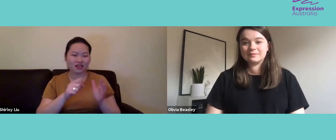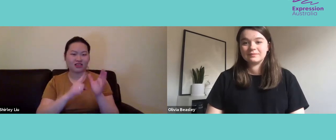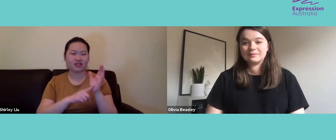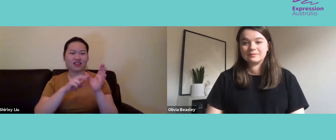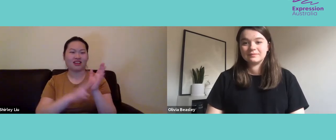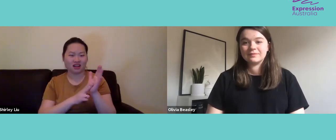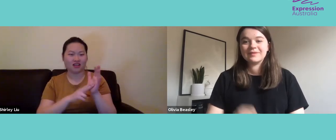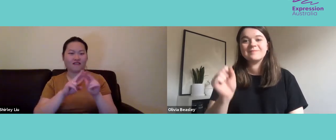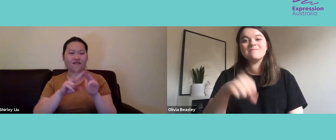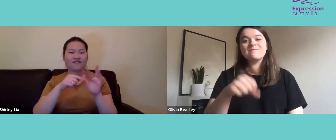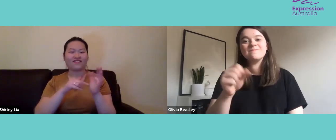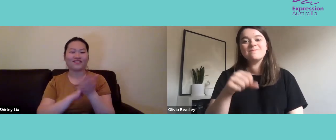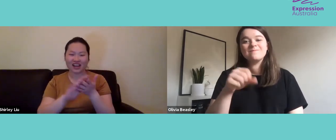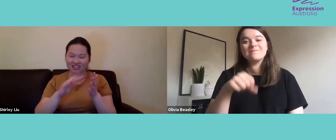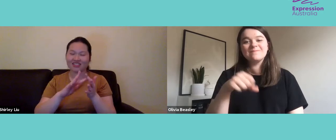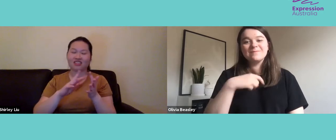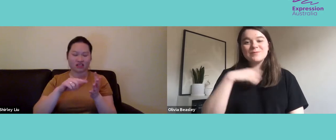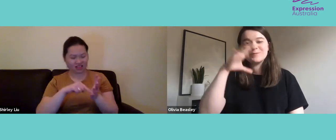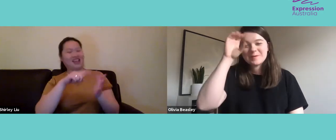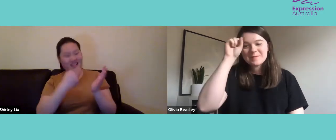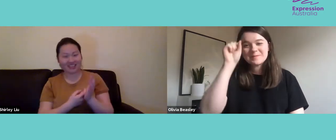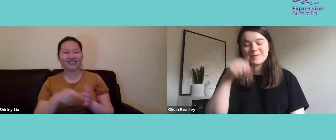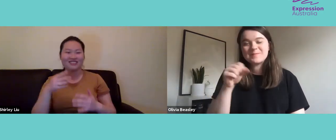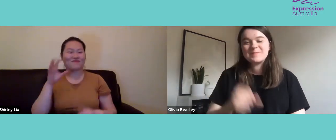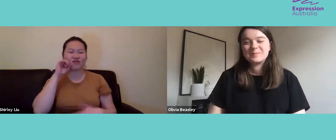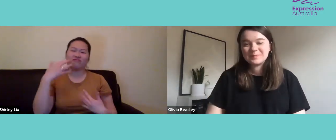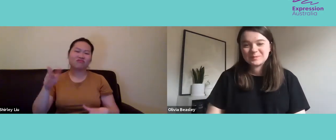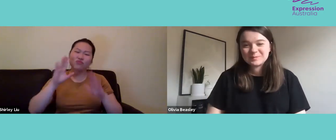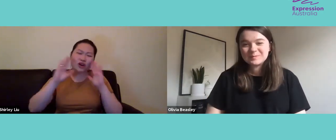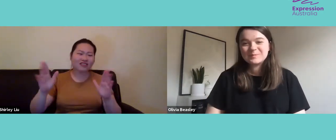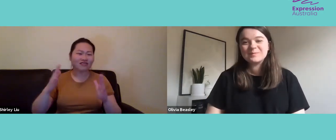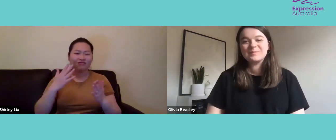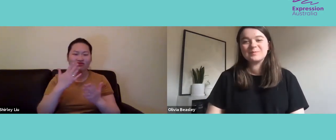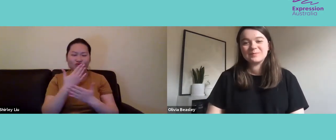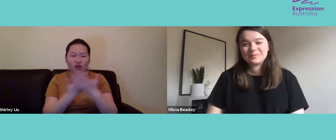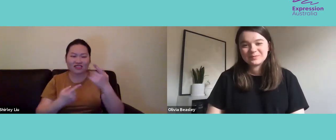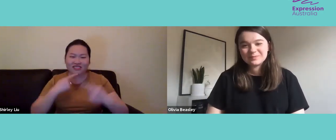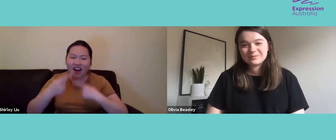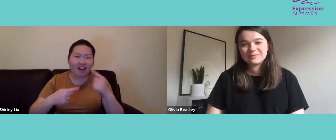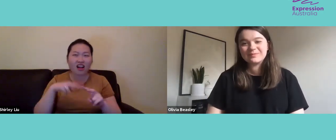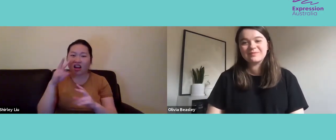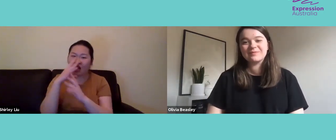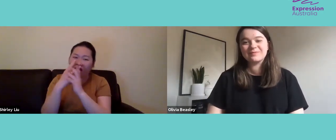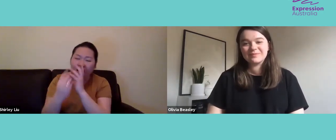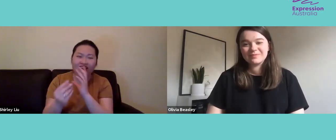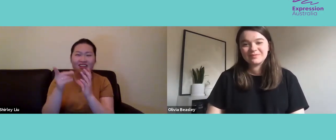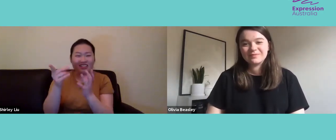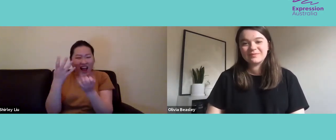Fairweather. And he was a wonderful man, a wonderful storyteller. He